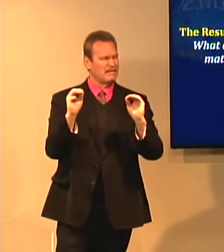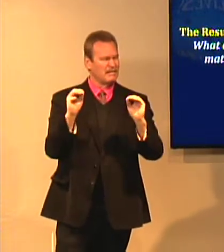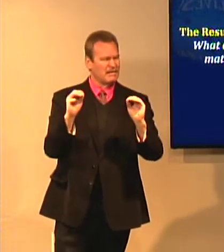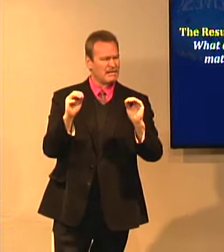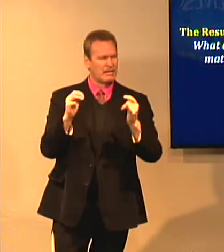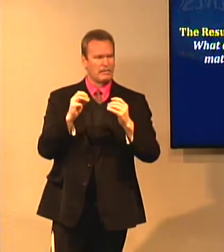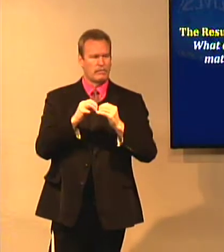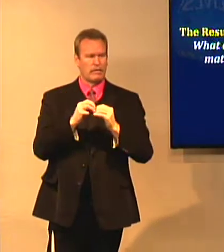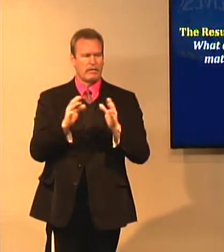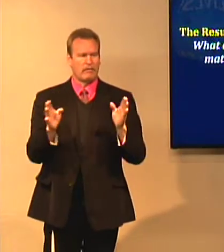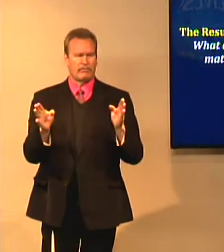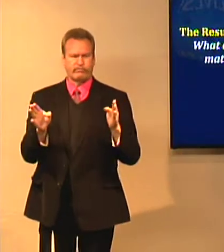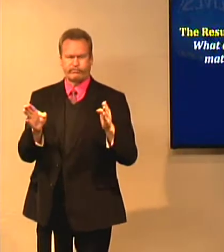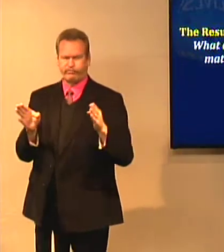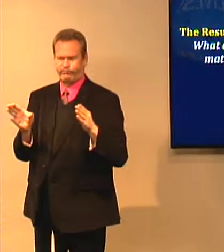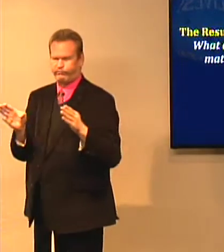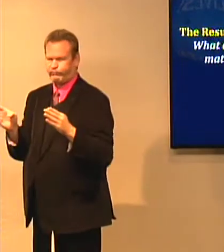This is considered liberal teaching.